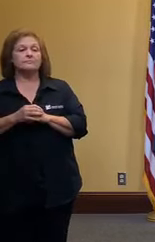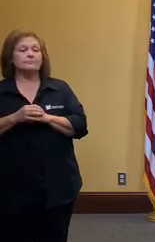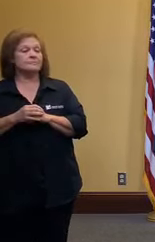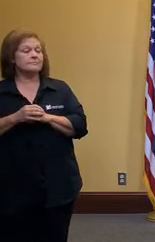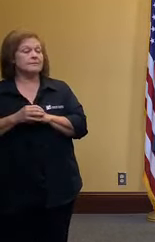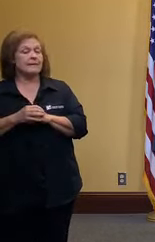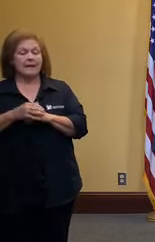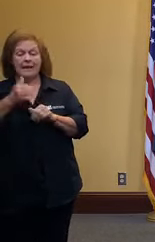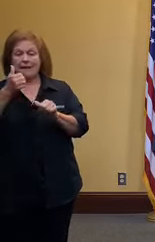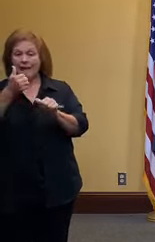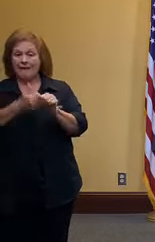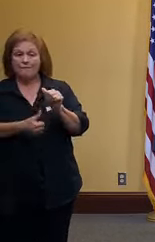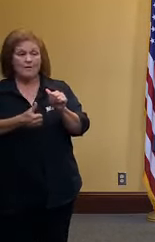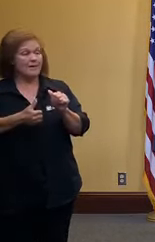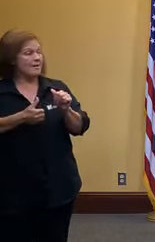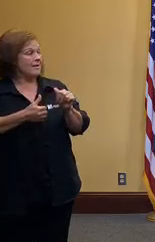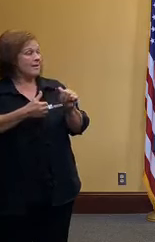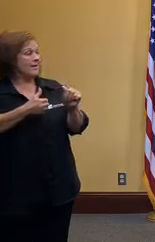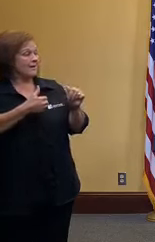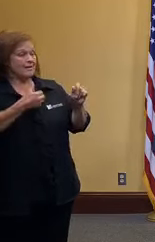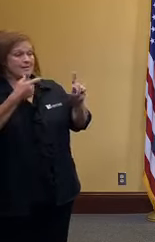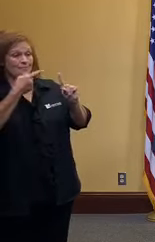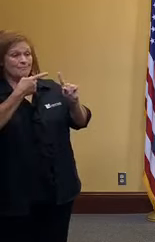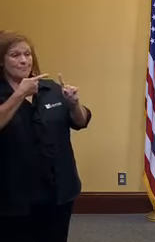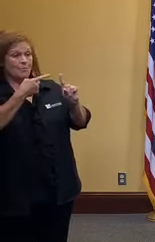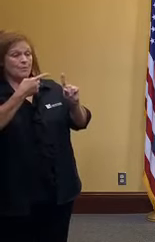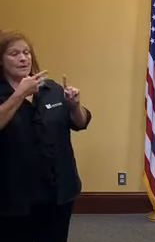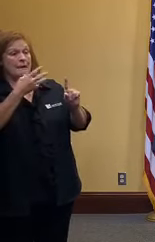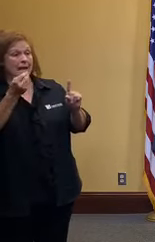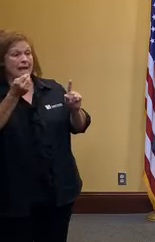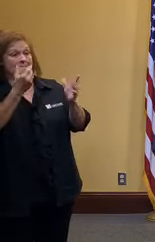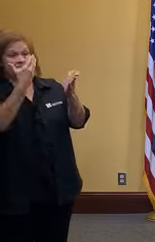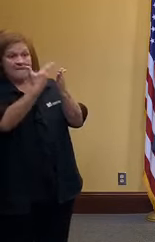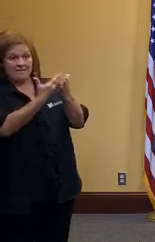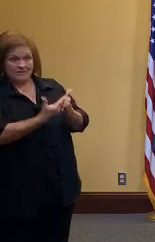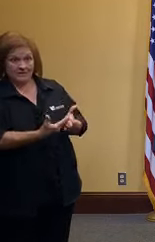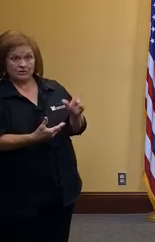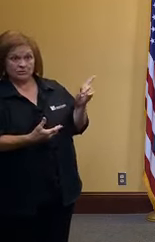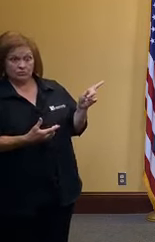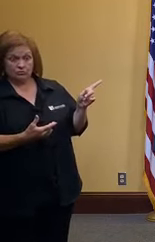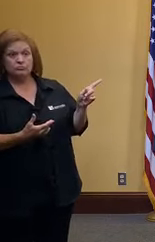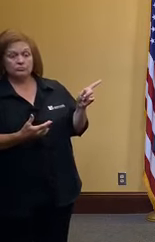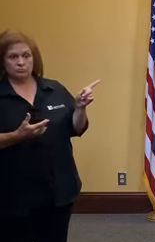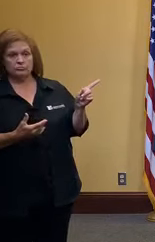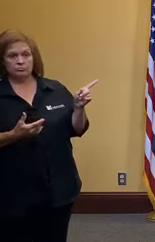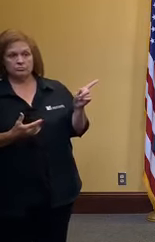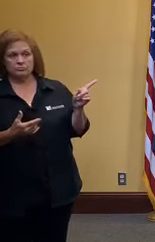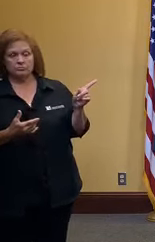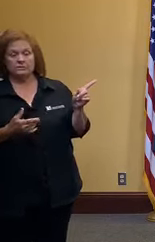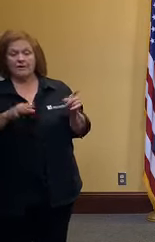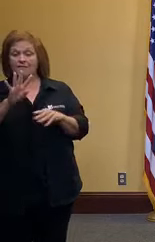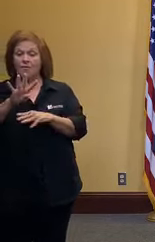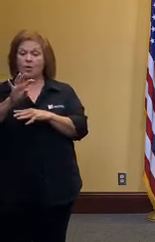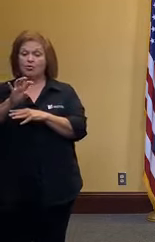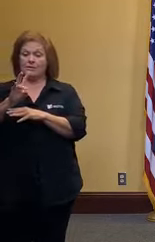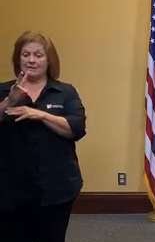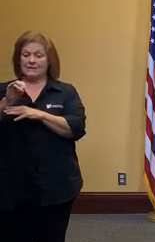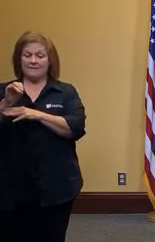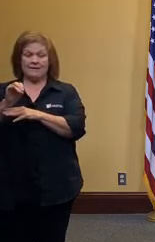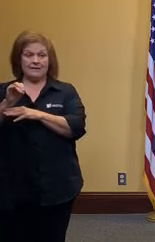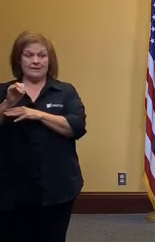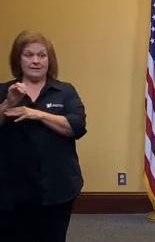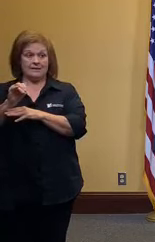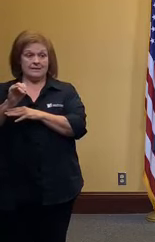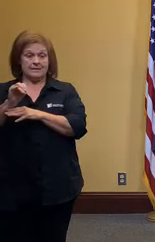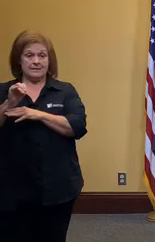data point on these charts is a person in the community that have been has been impacted 470 of our family